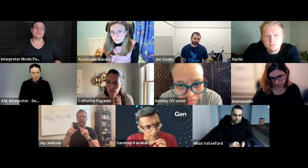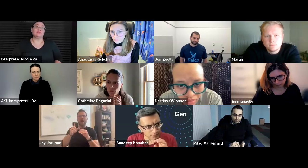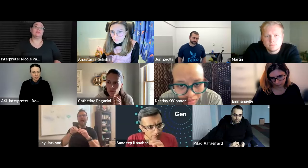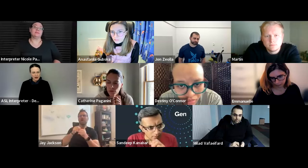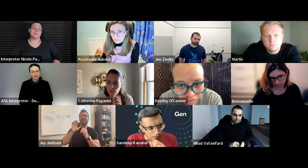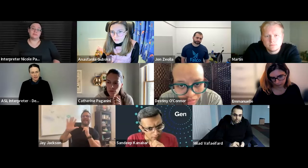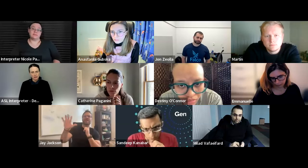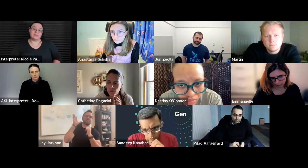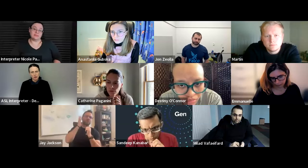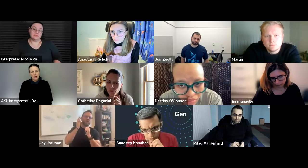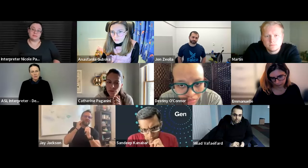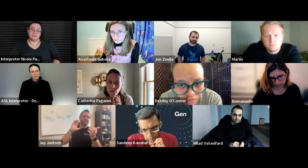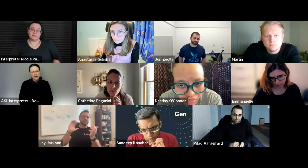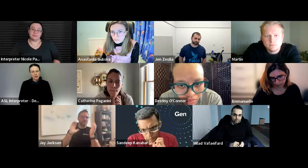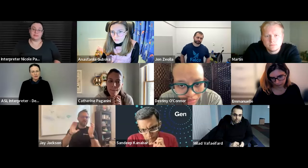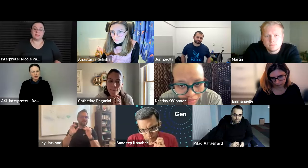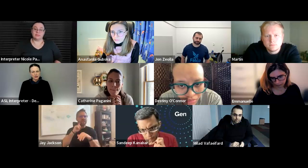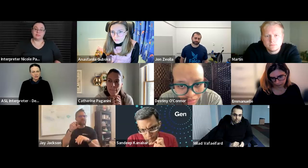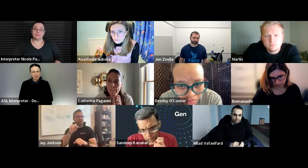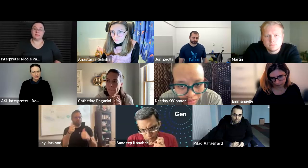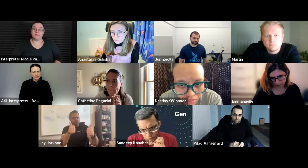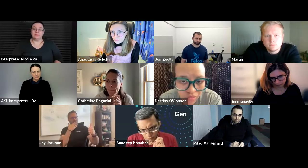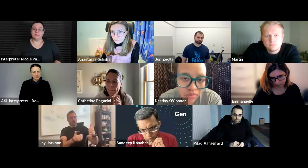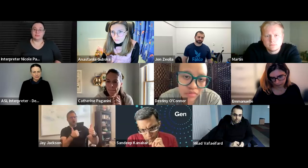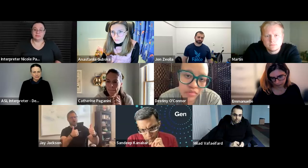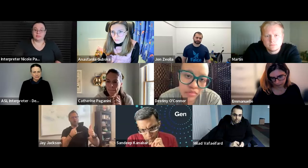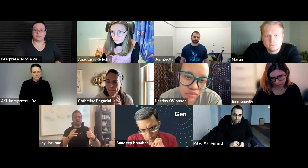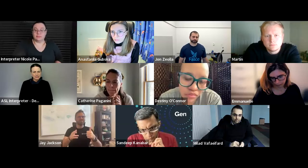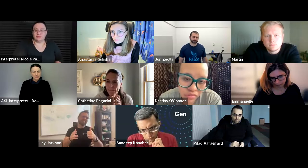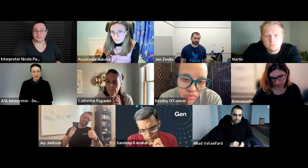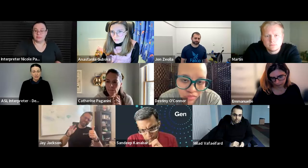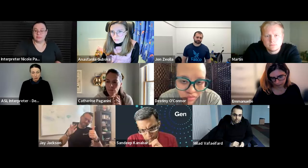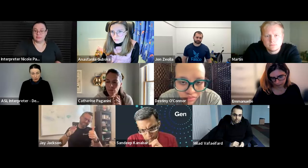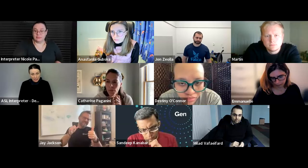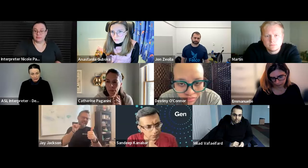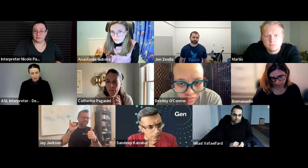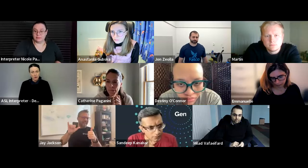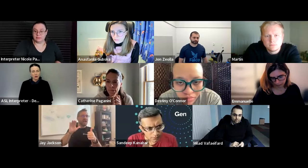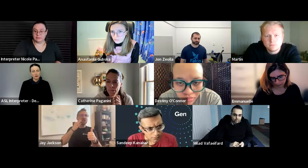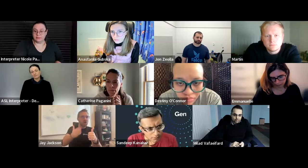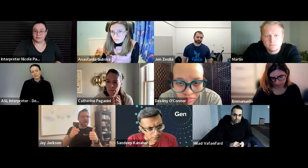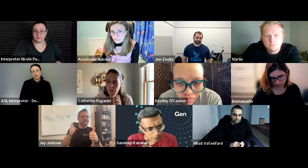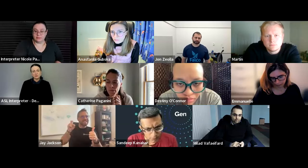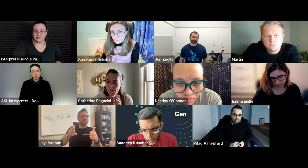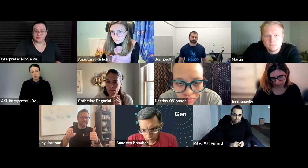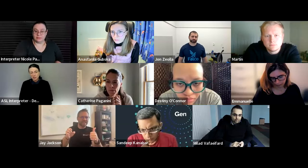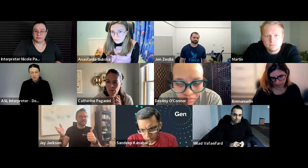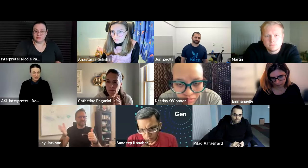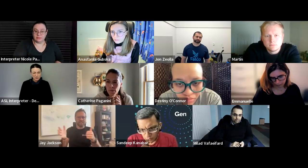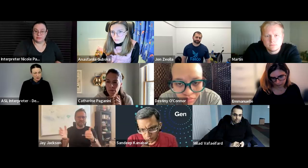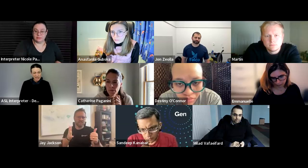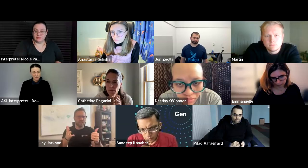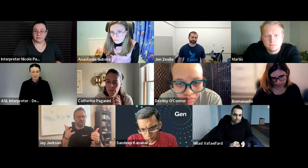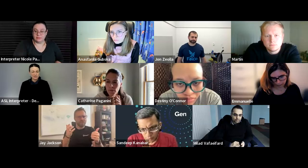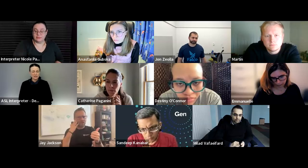inclusion and everything sure but their experiences that have been good or you know so so